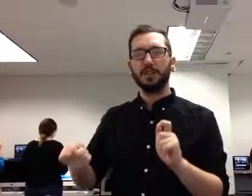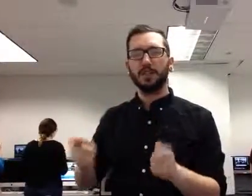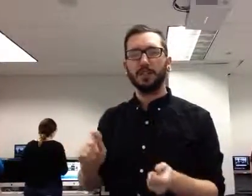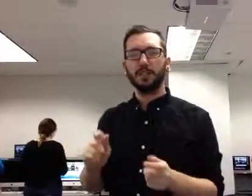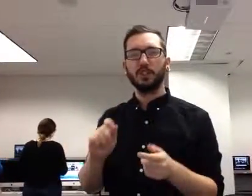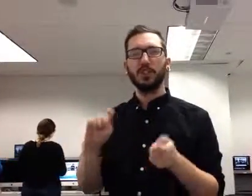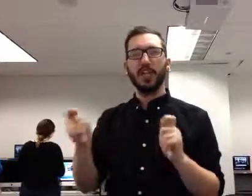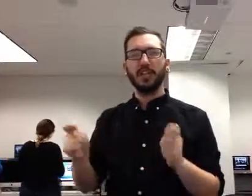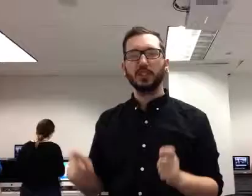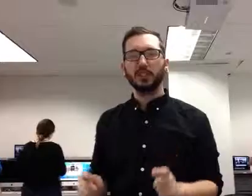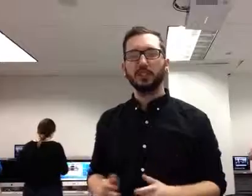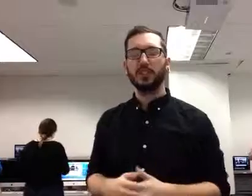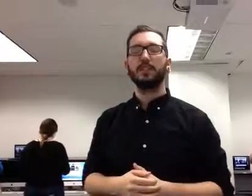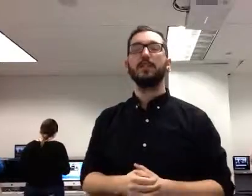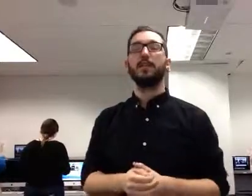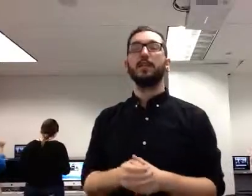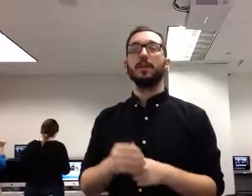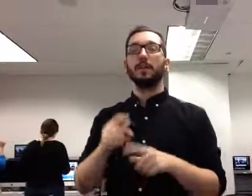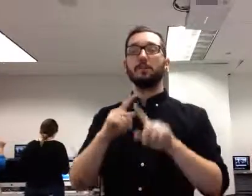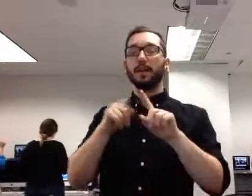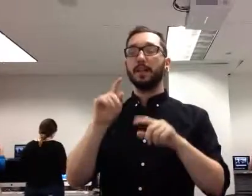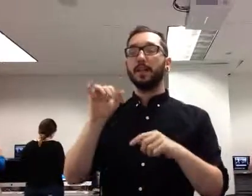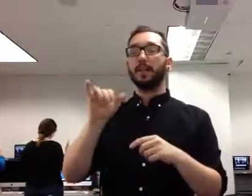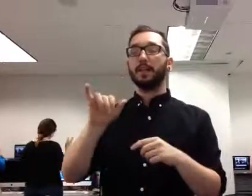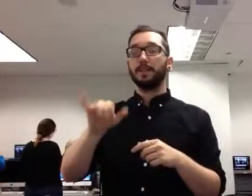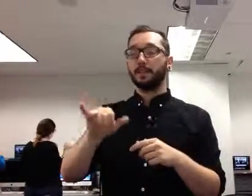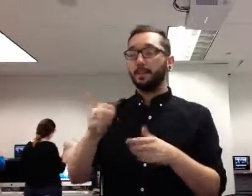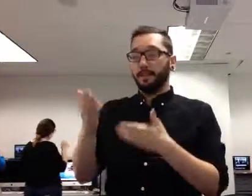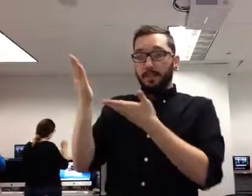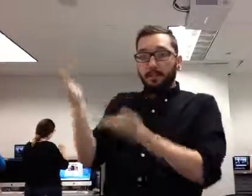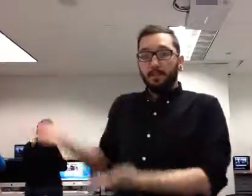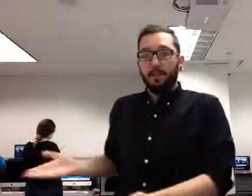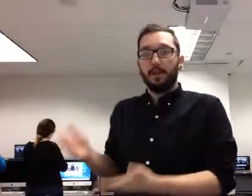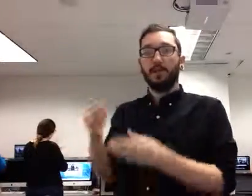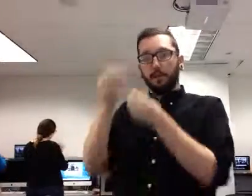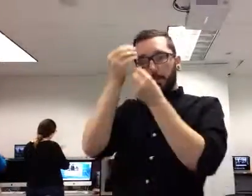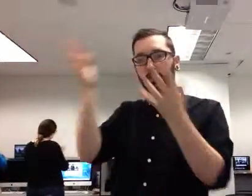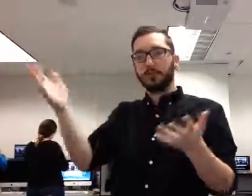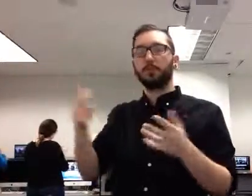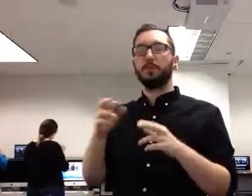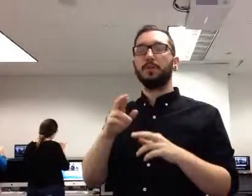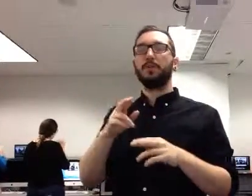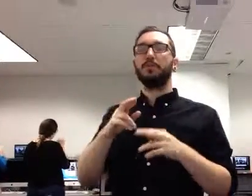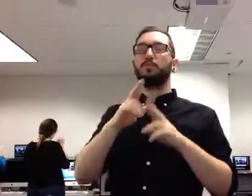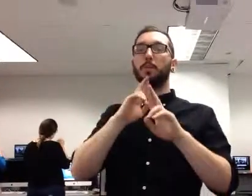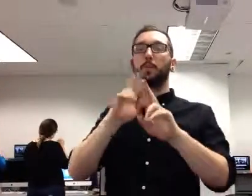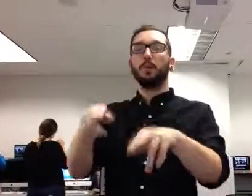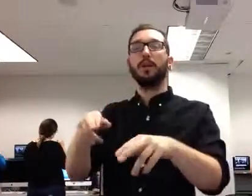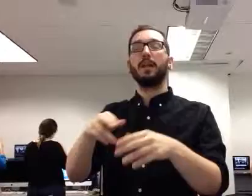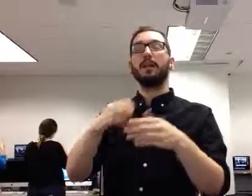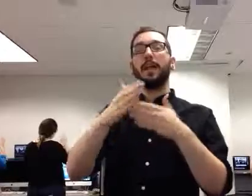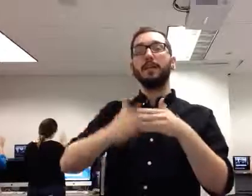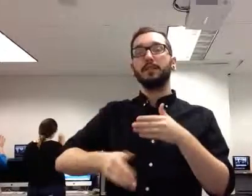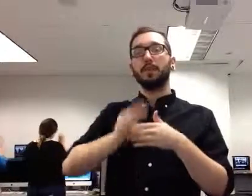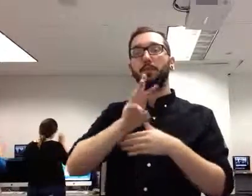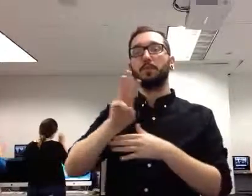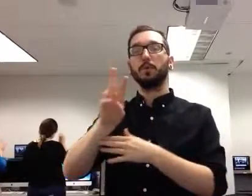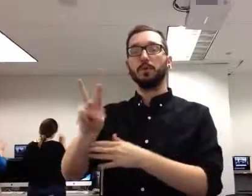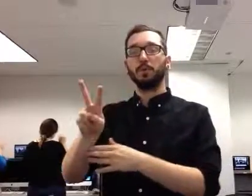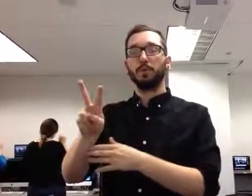This, like I said, was reported by the Soviets during what they called World War II, the Great Patriotic War. Between 20 and 30